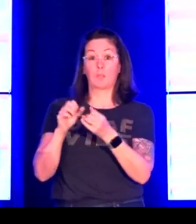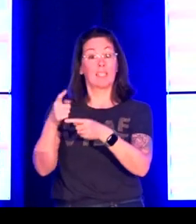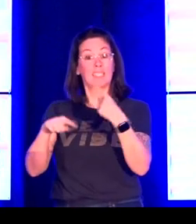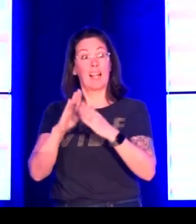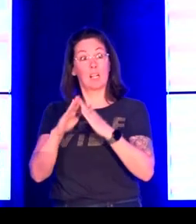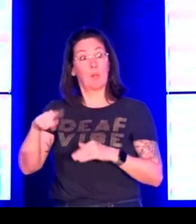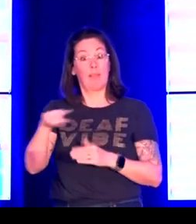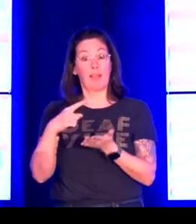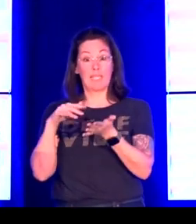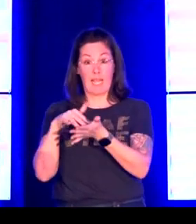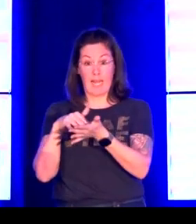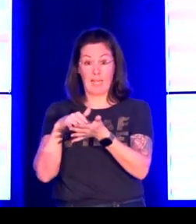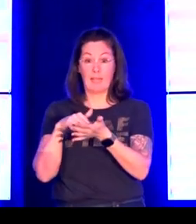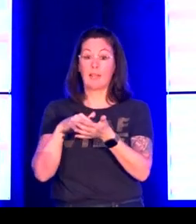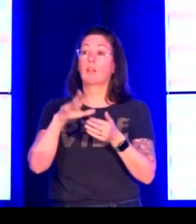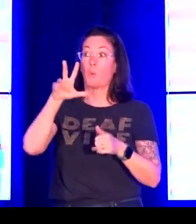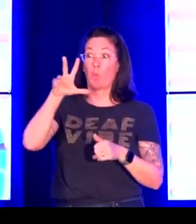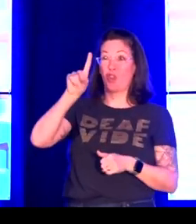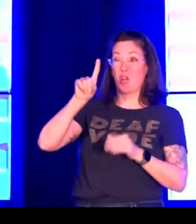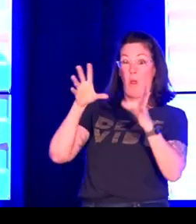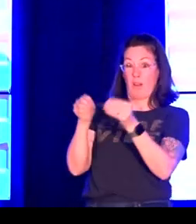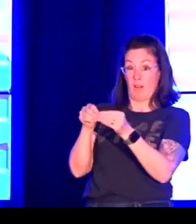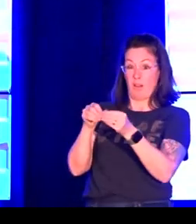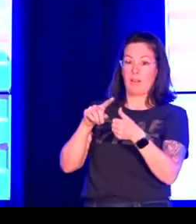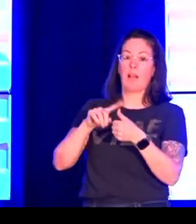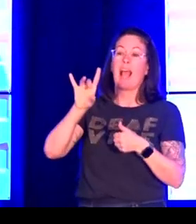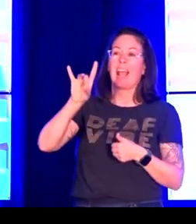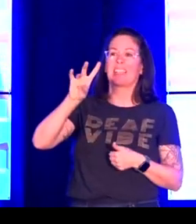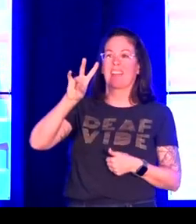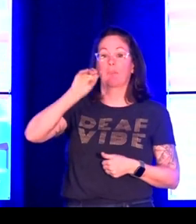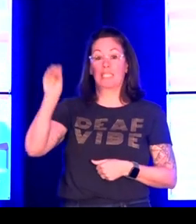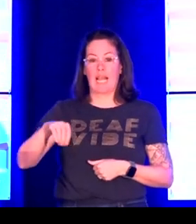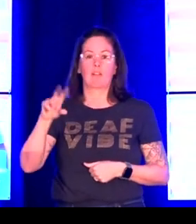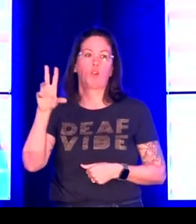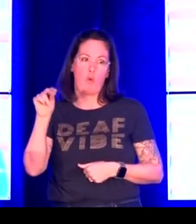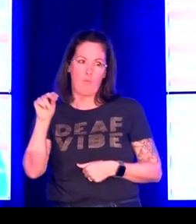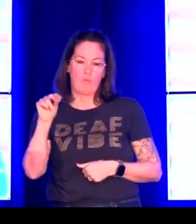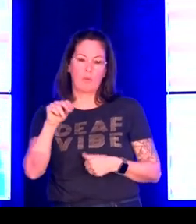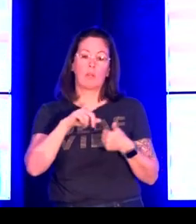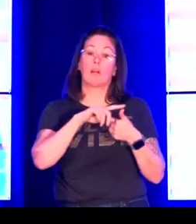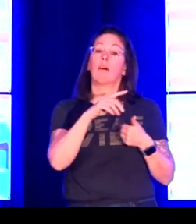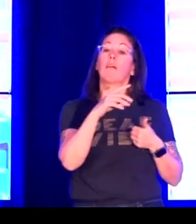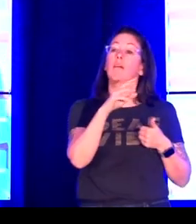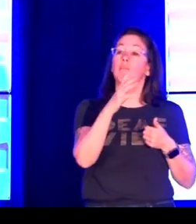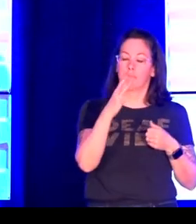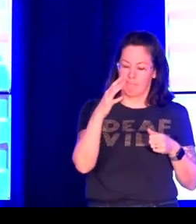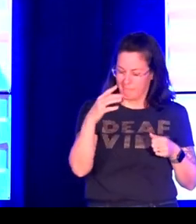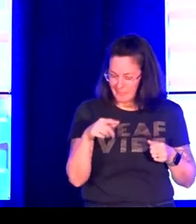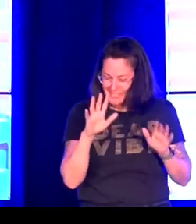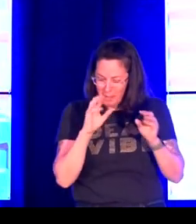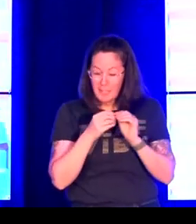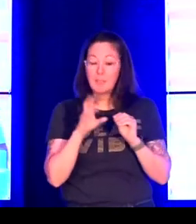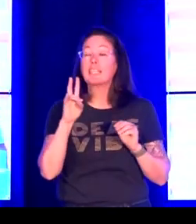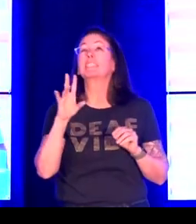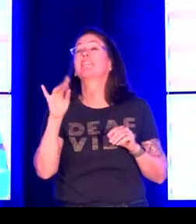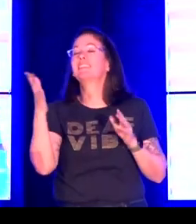So for the question of whether the authors discussed their relationship with the sign language community. 87% did not.